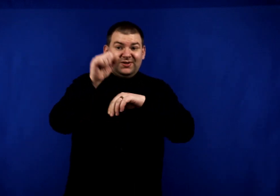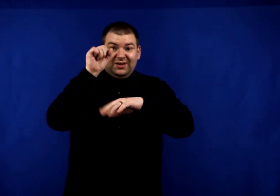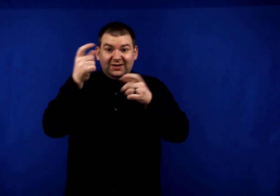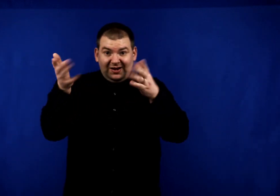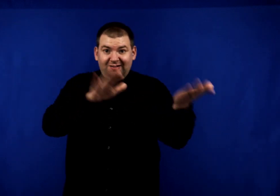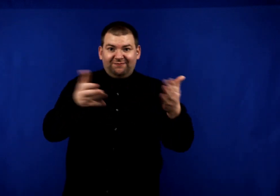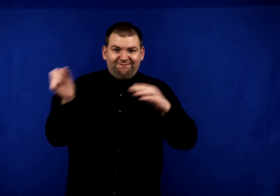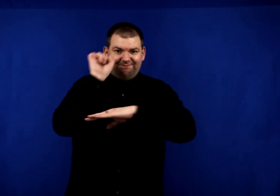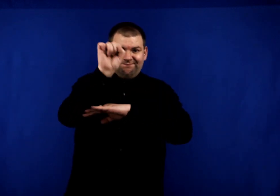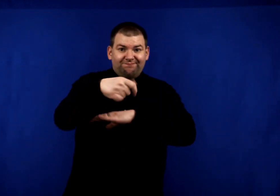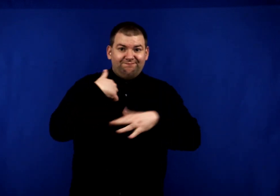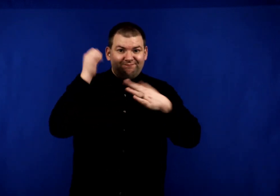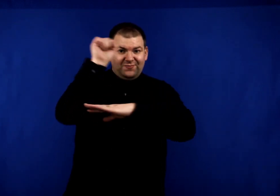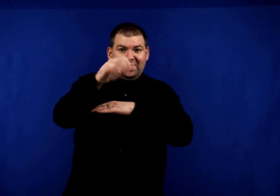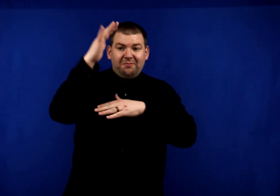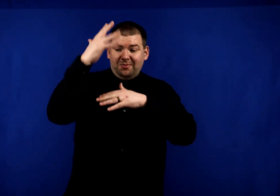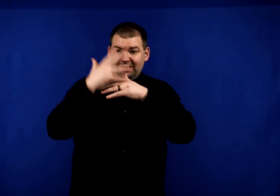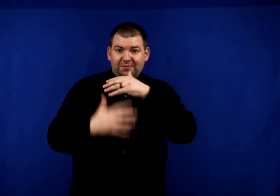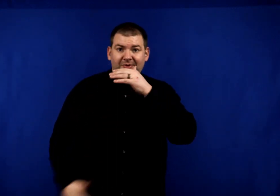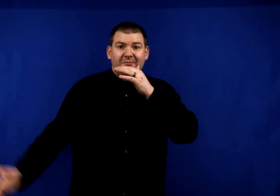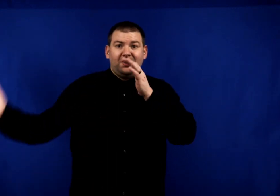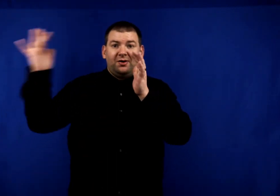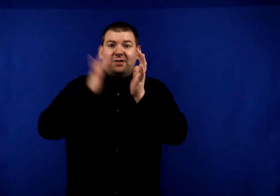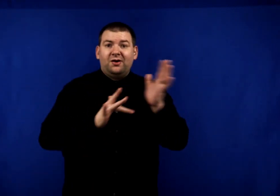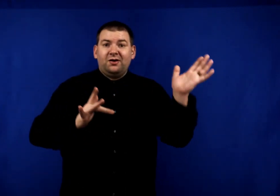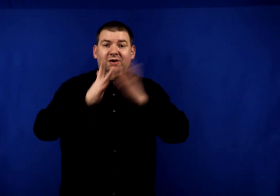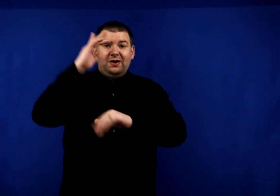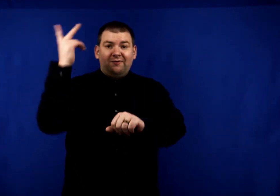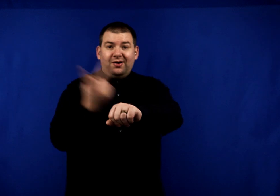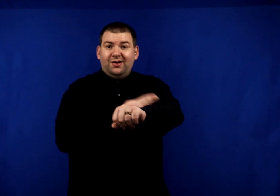defeated I've overcome by the blood of the Lamb